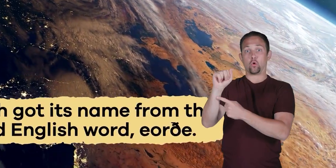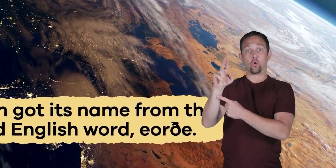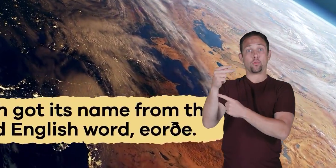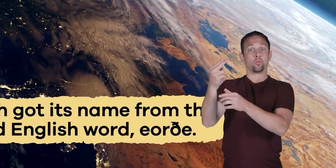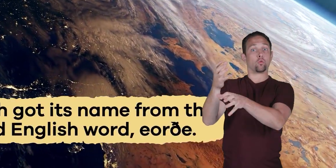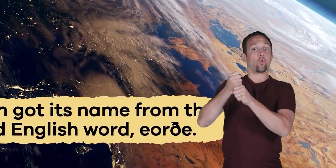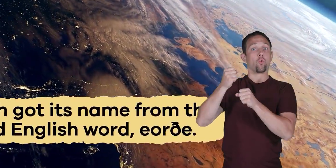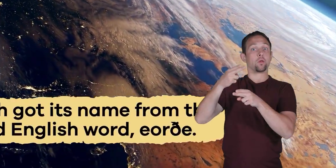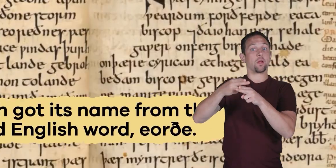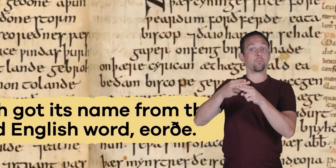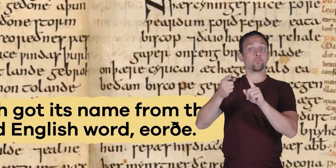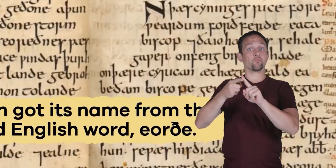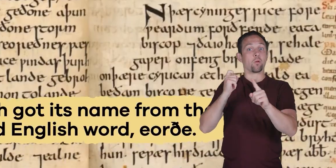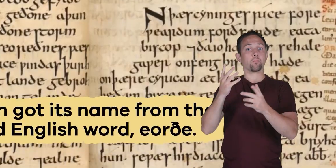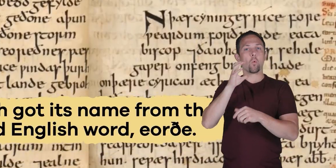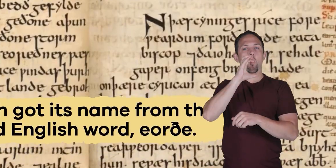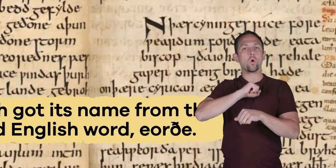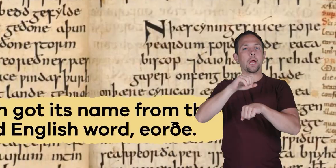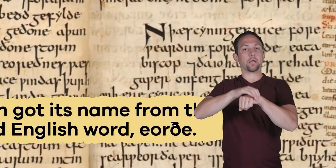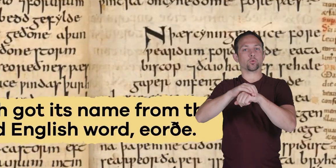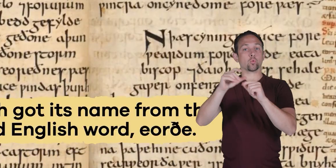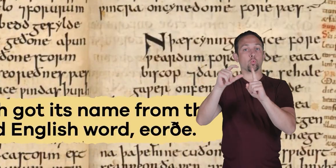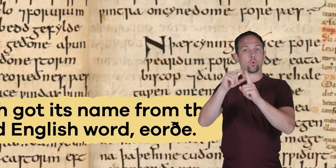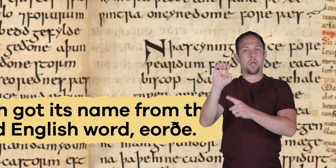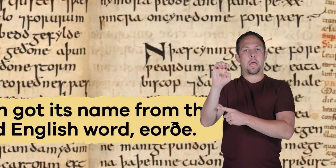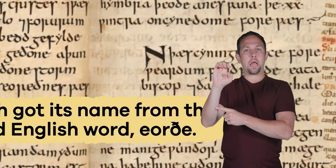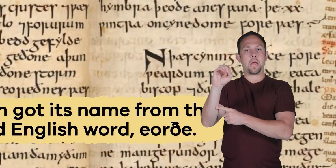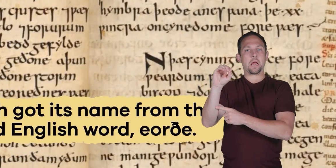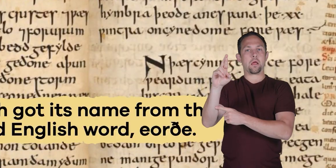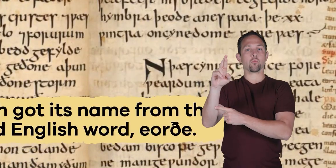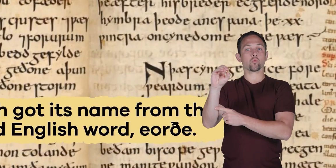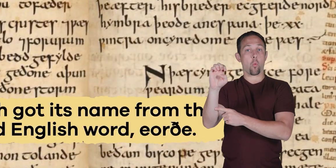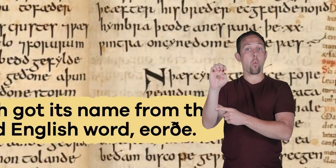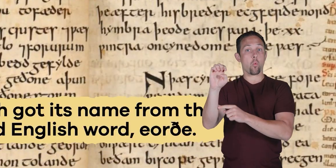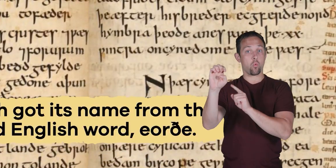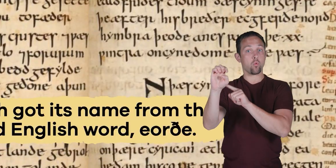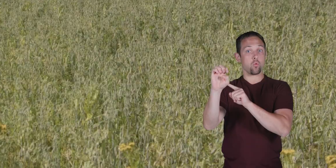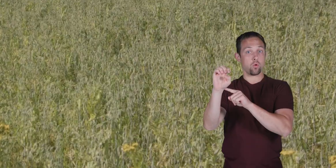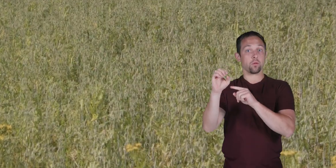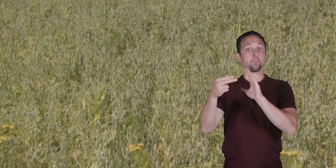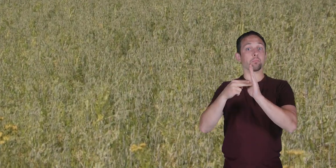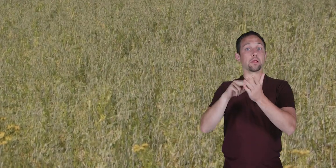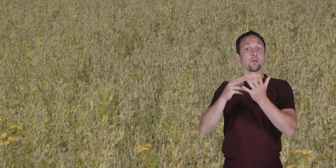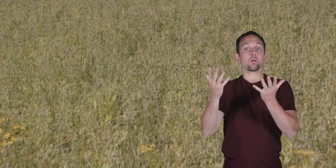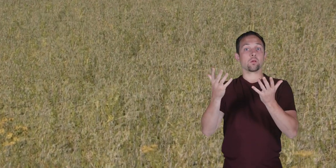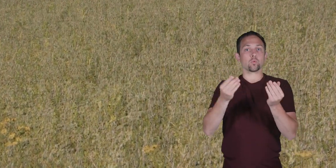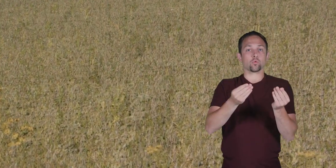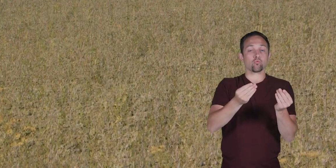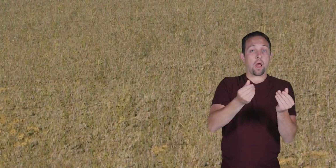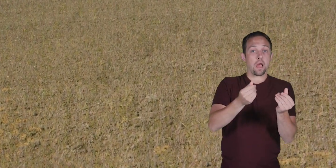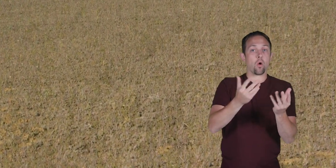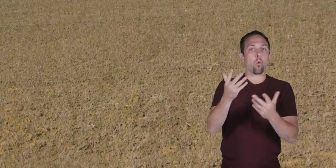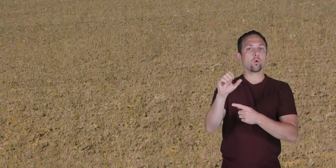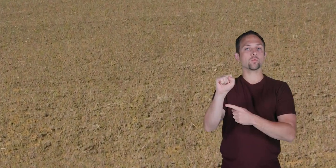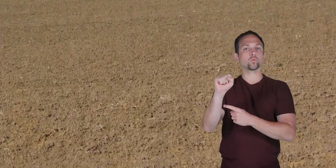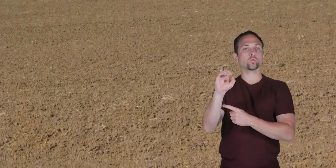its name from the old english word eartha which means ground or soil